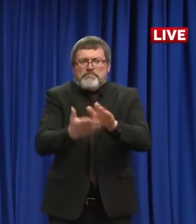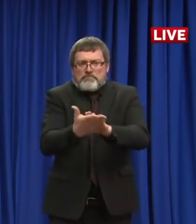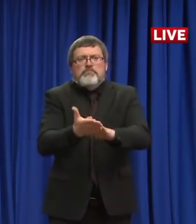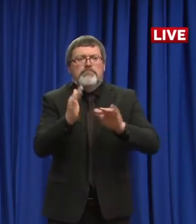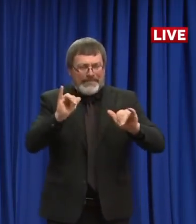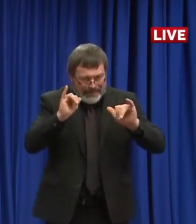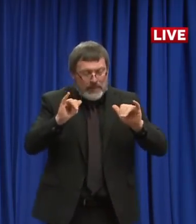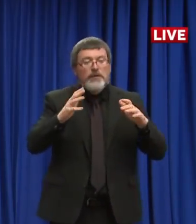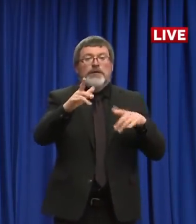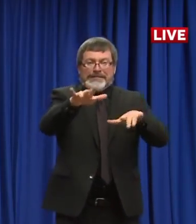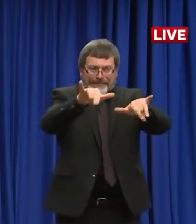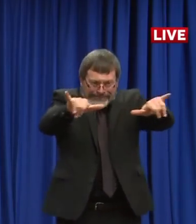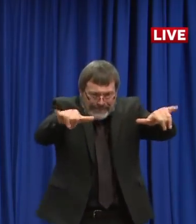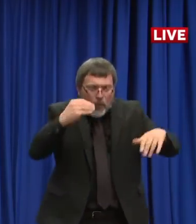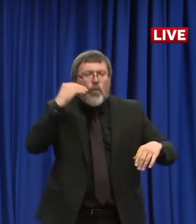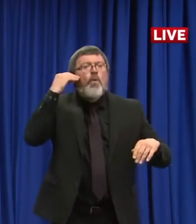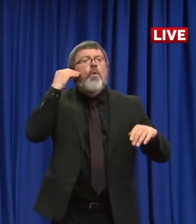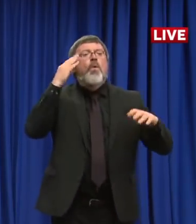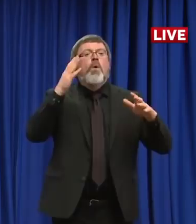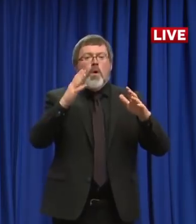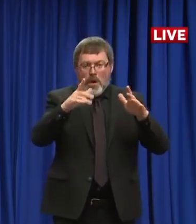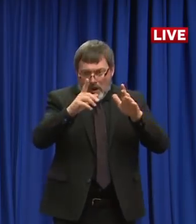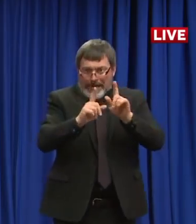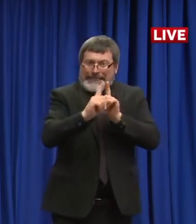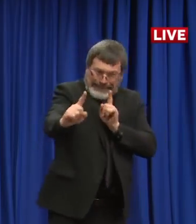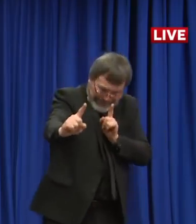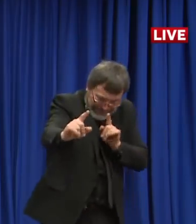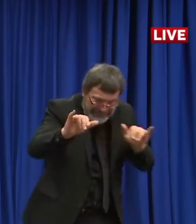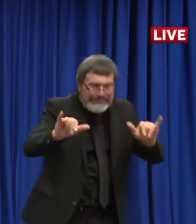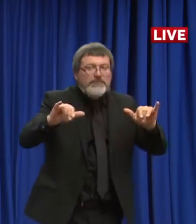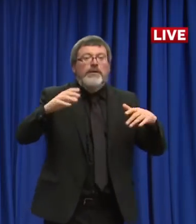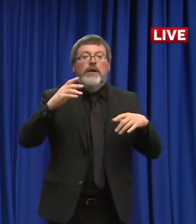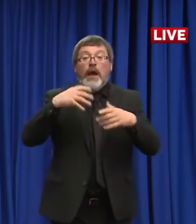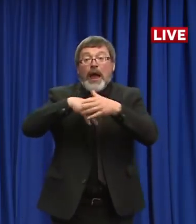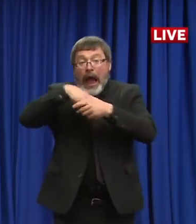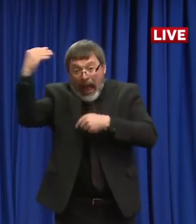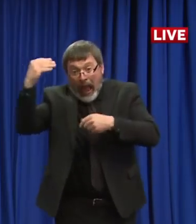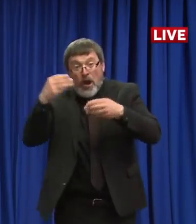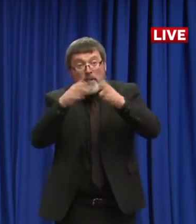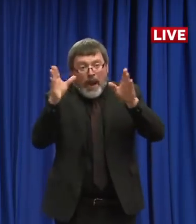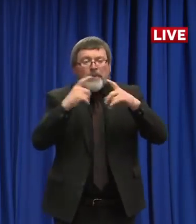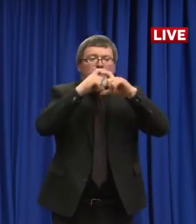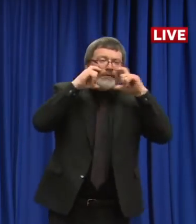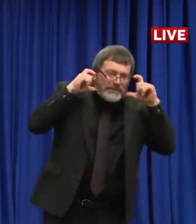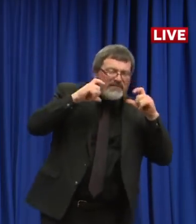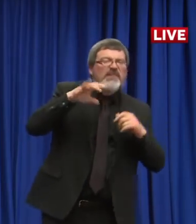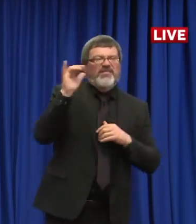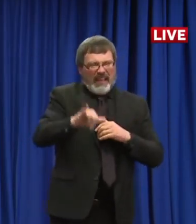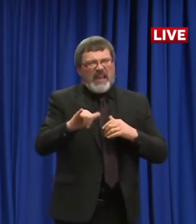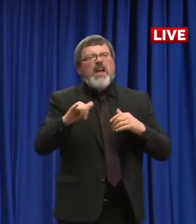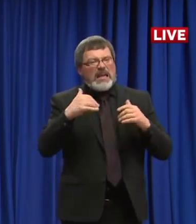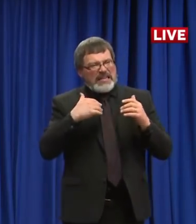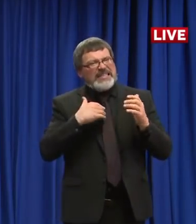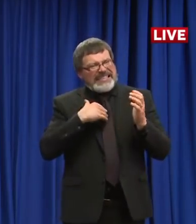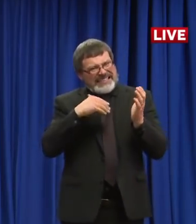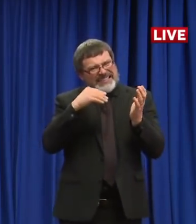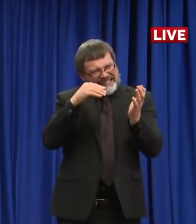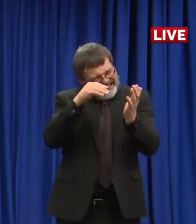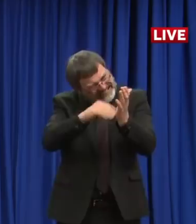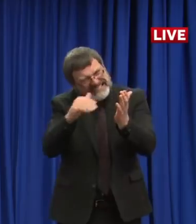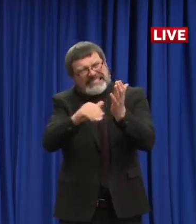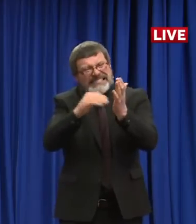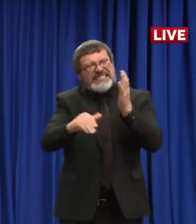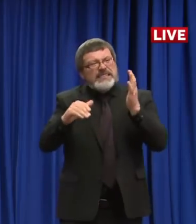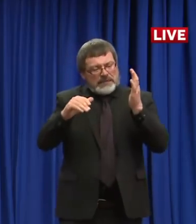in our communities. So it's important for everybody to continue to stay home as much as possible and to only go out for essentials, for example,